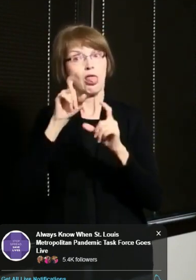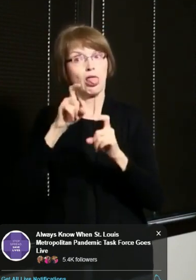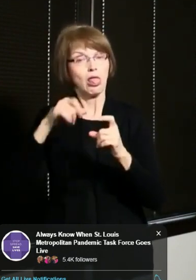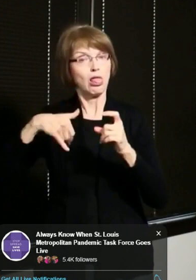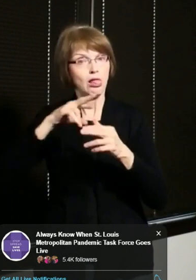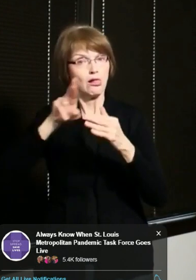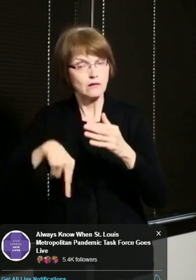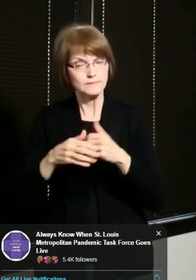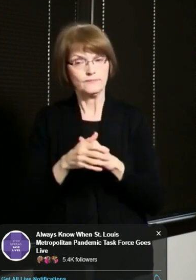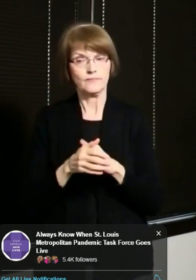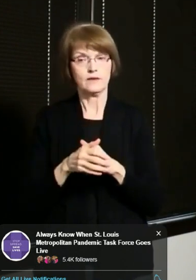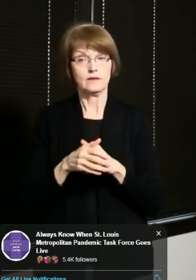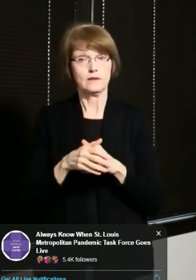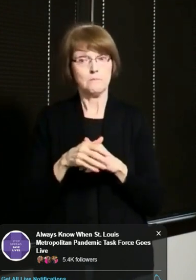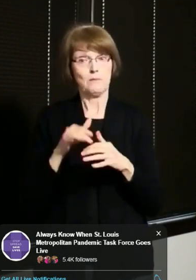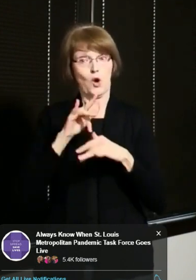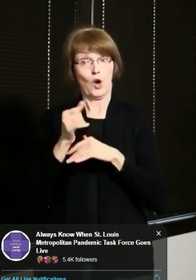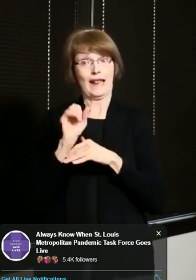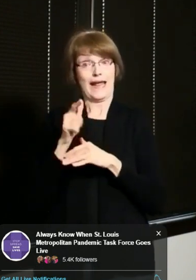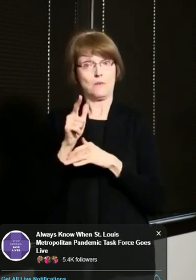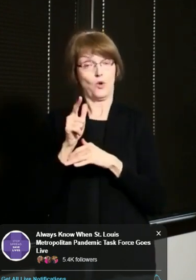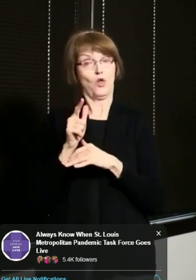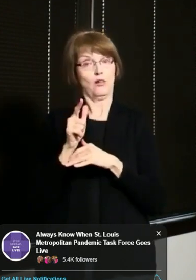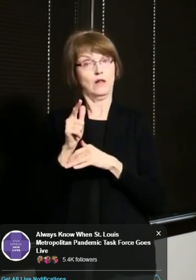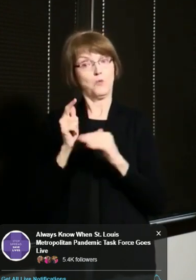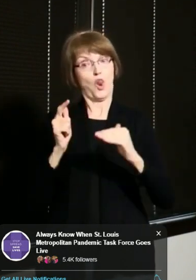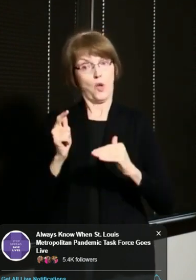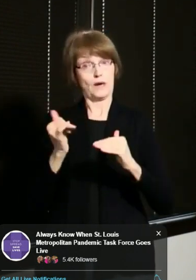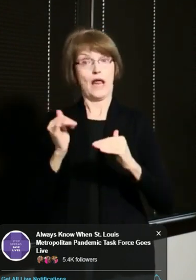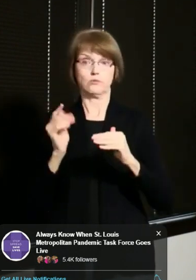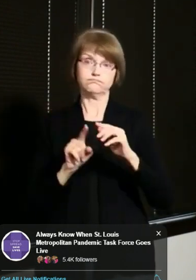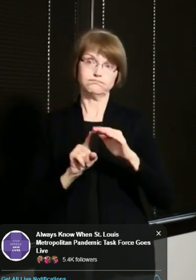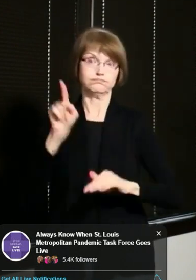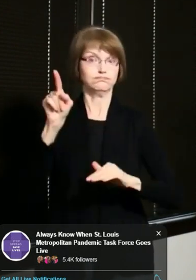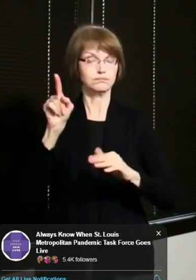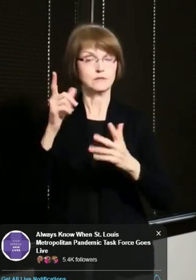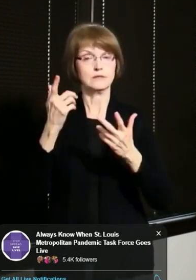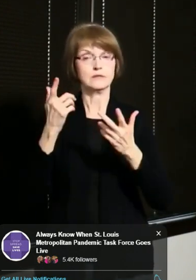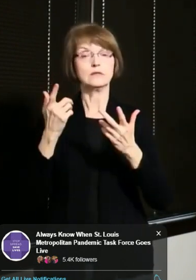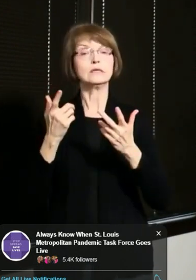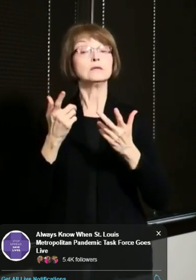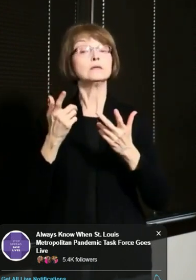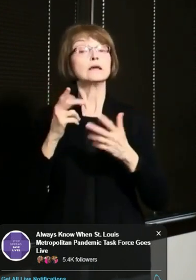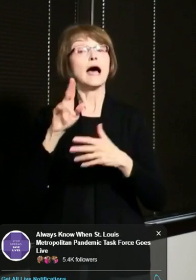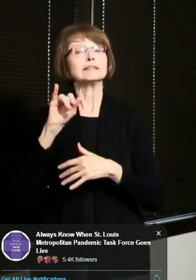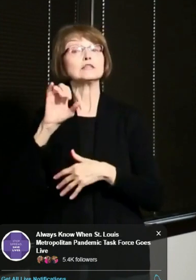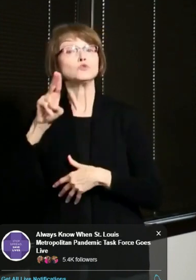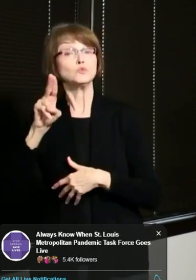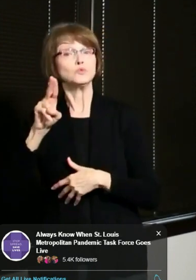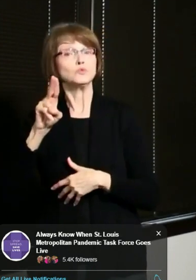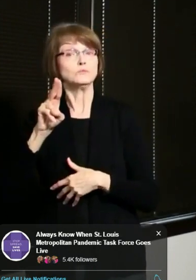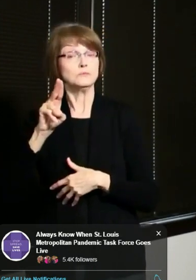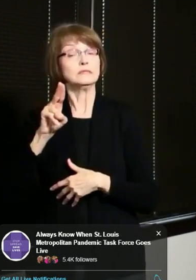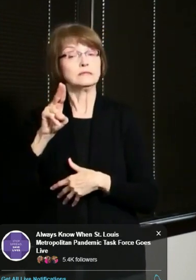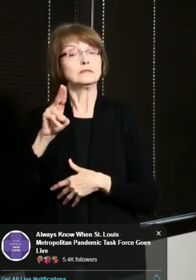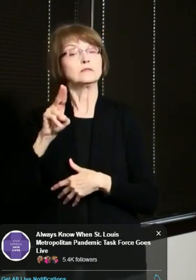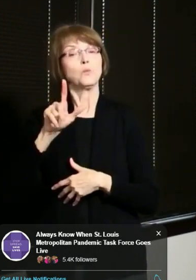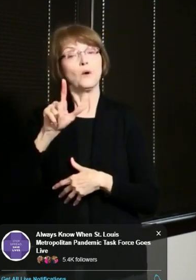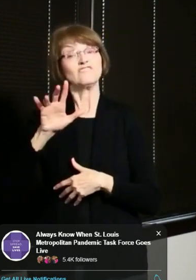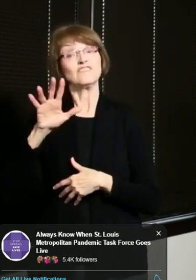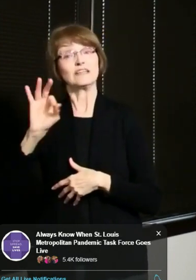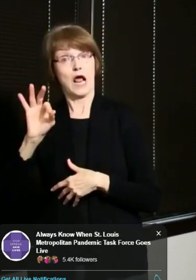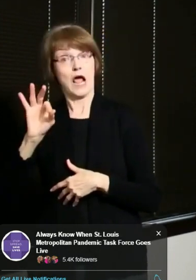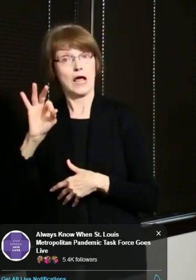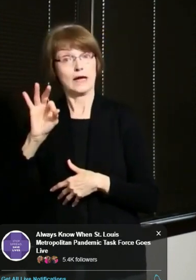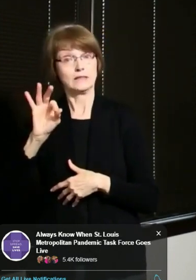from where we were in early April. There are 159 patients in our intensive care units, which is